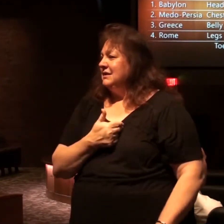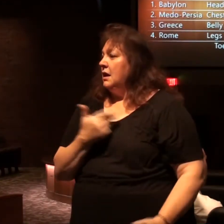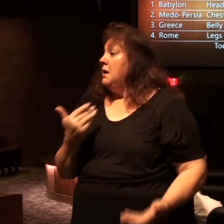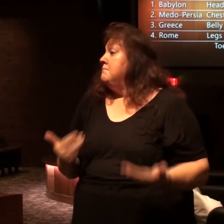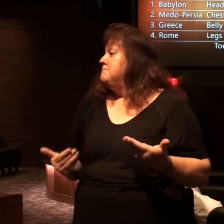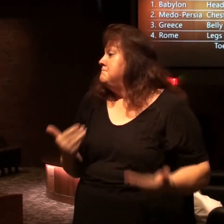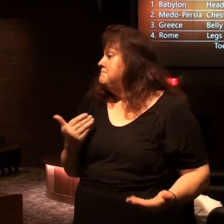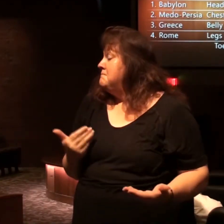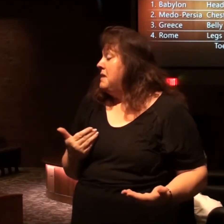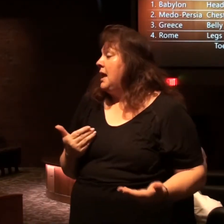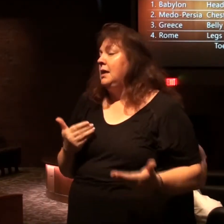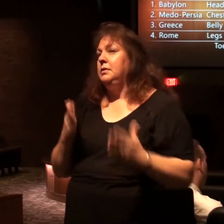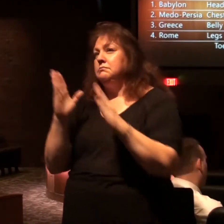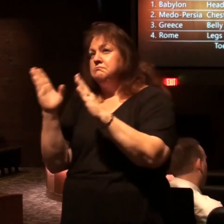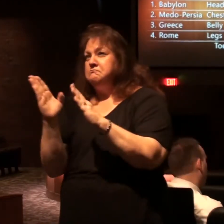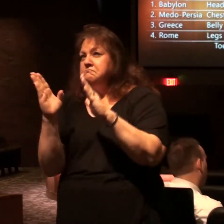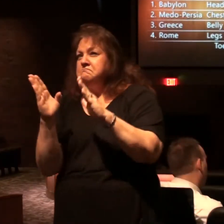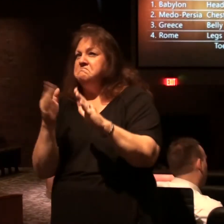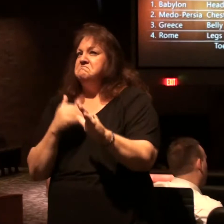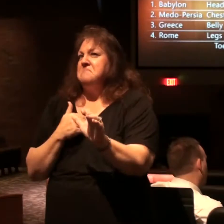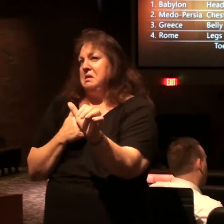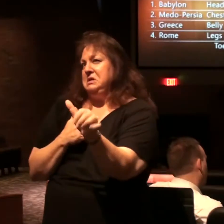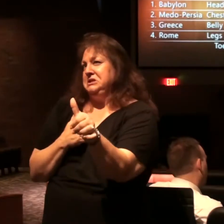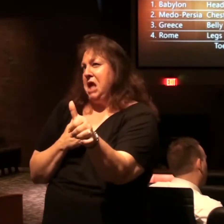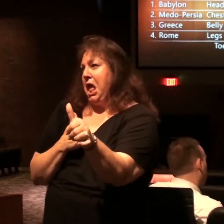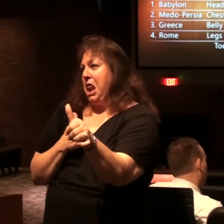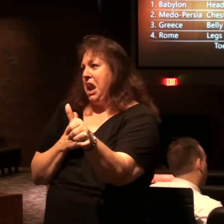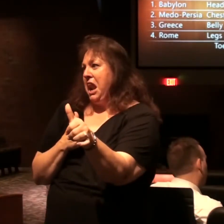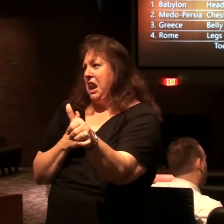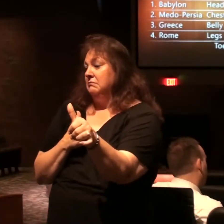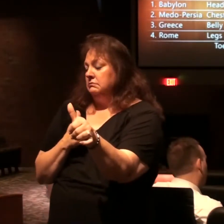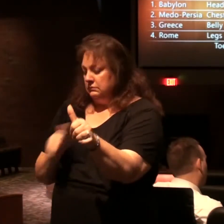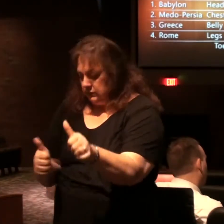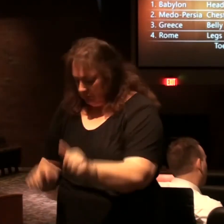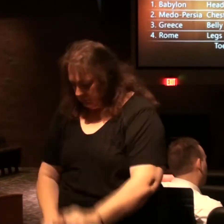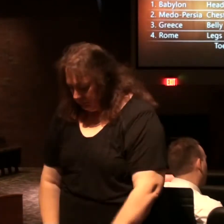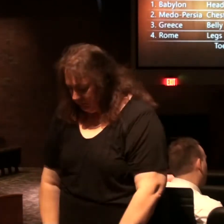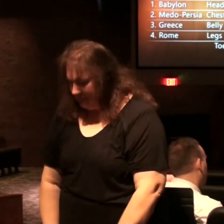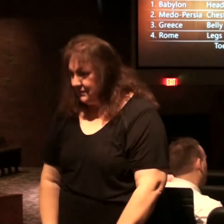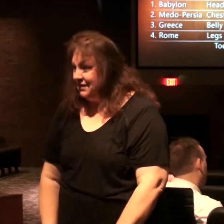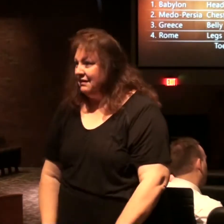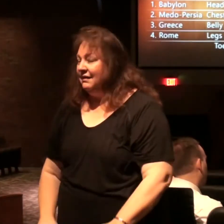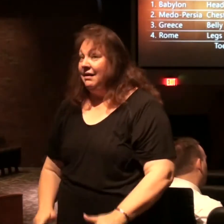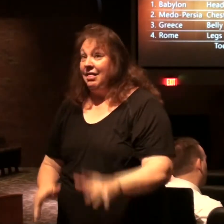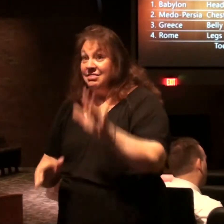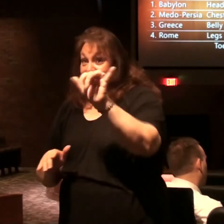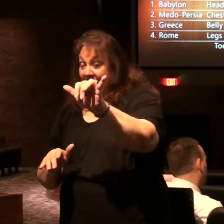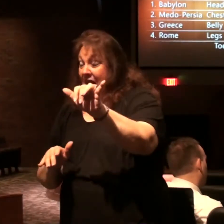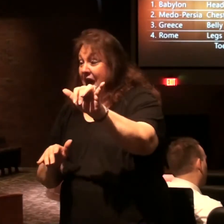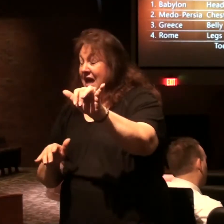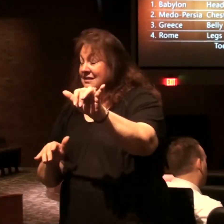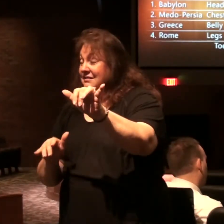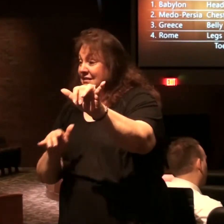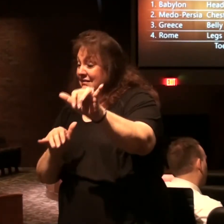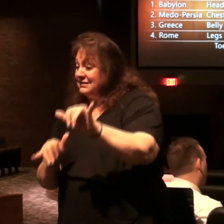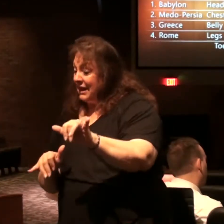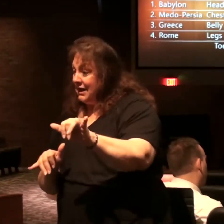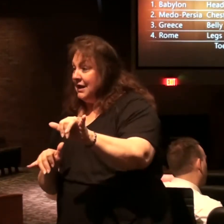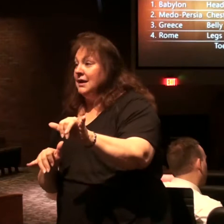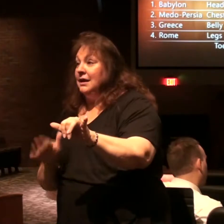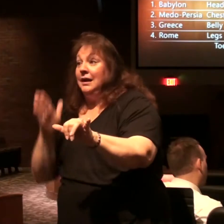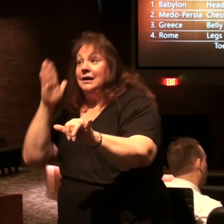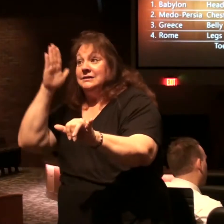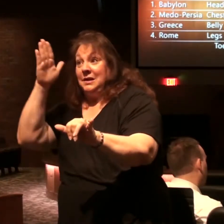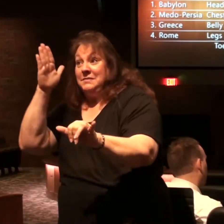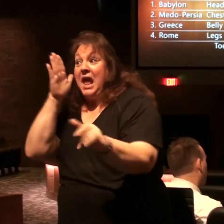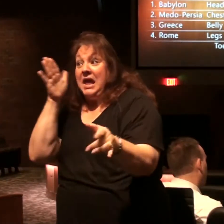could be organized in such a way we could have ten well I don't know that that's going to be it but I can tell you someday it will